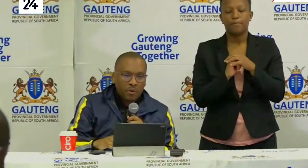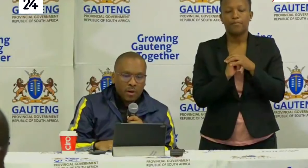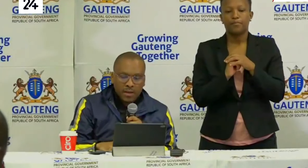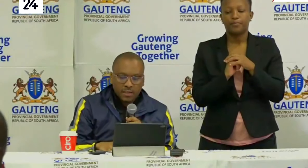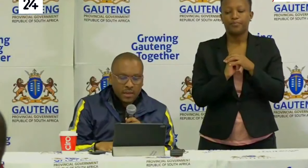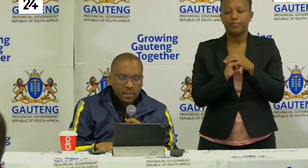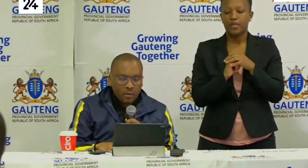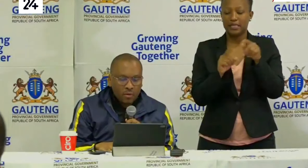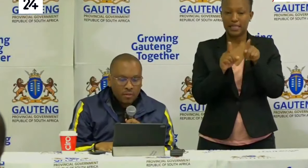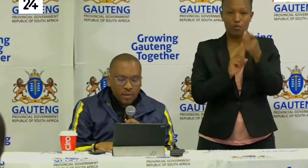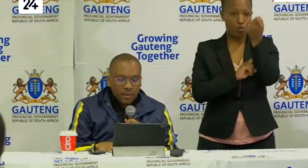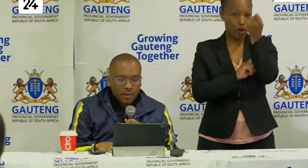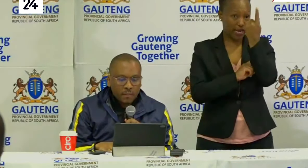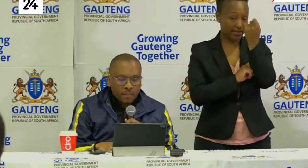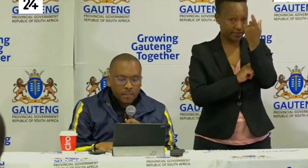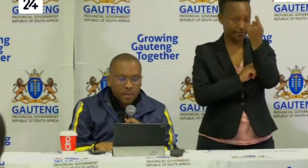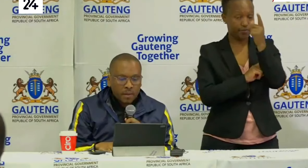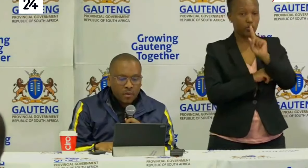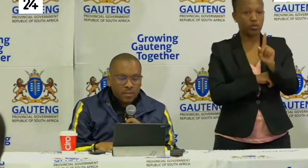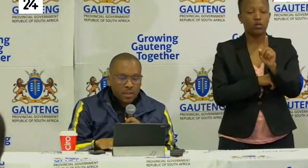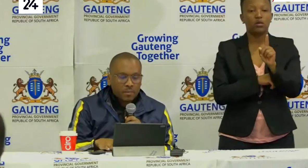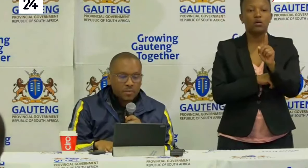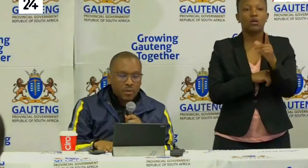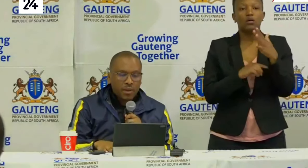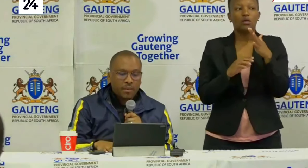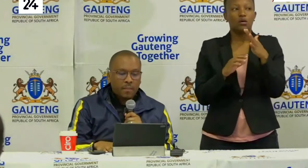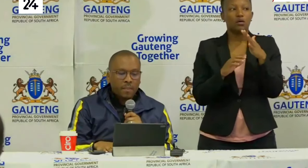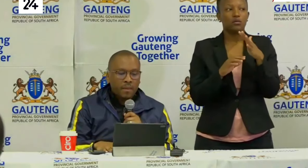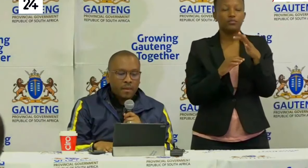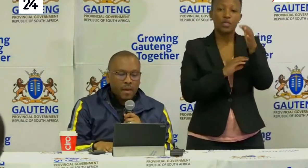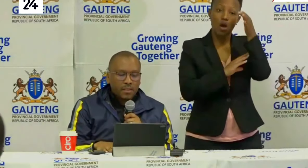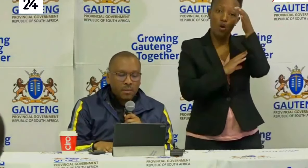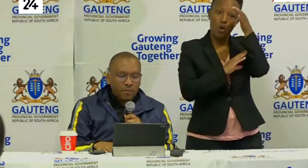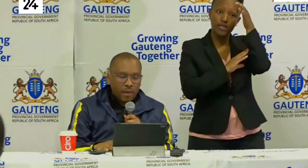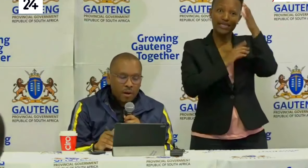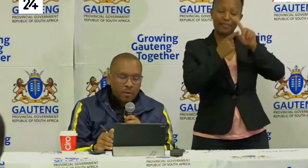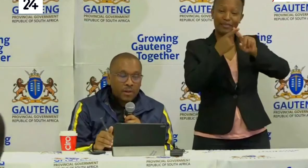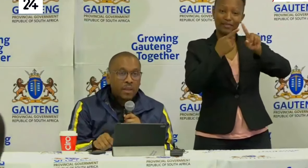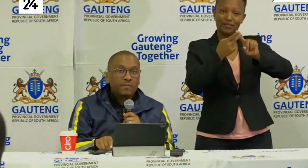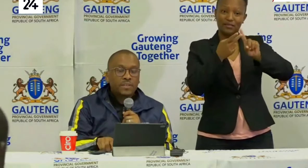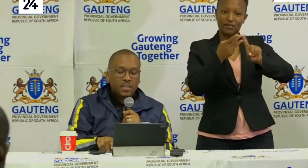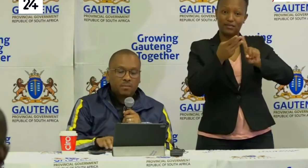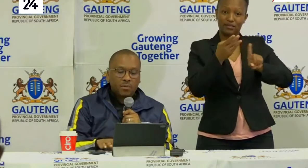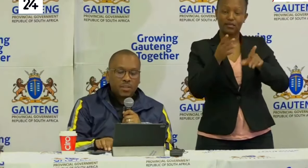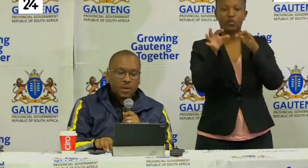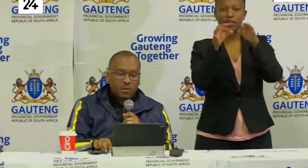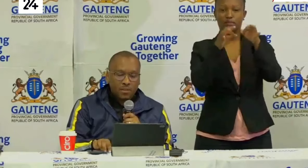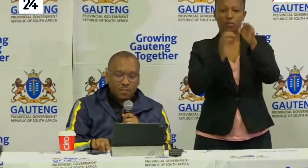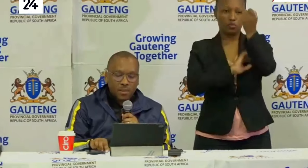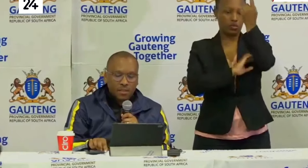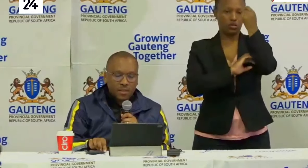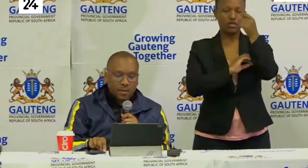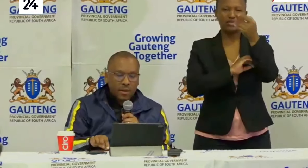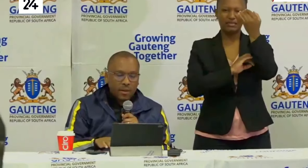all understand the whole concepts together and some of them I will re-emphasize because these are